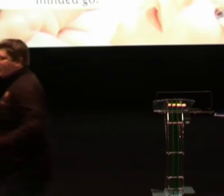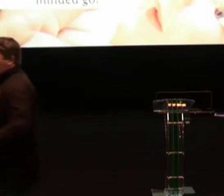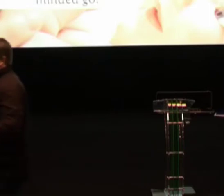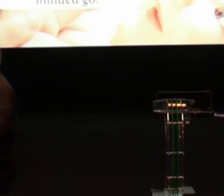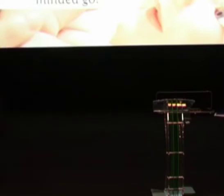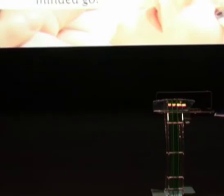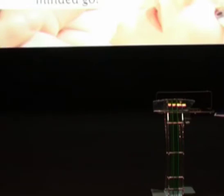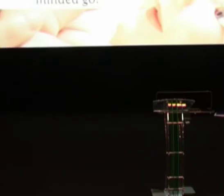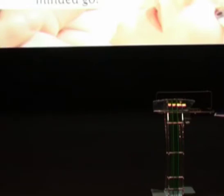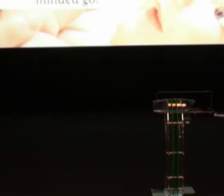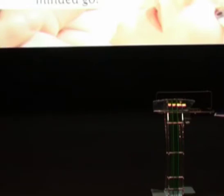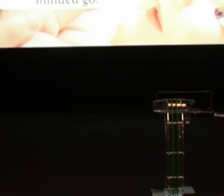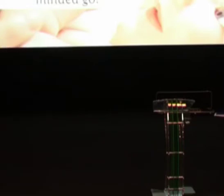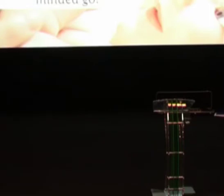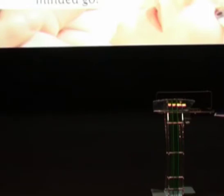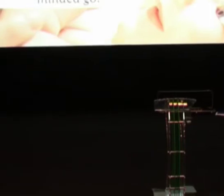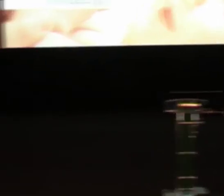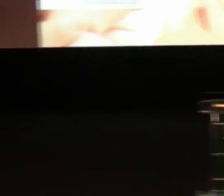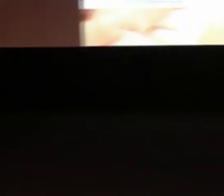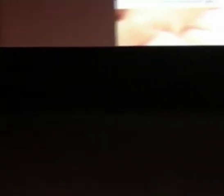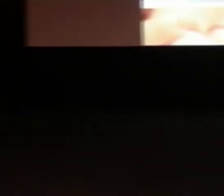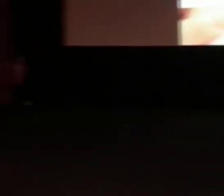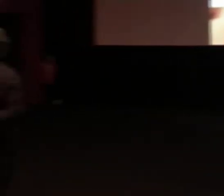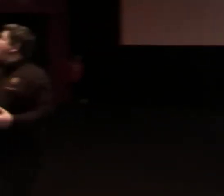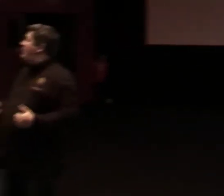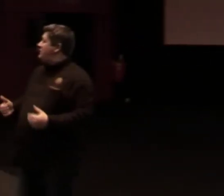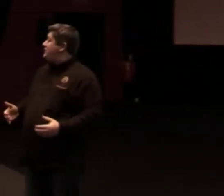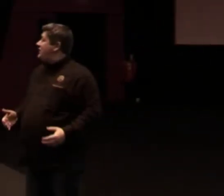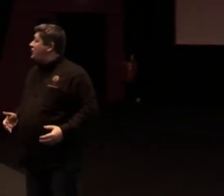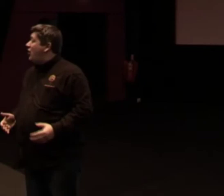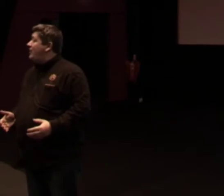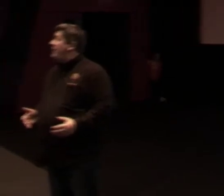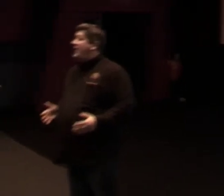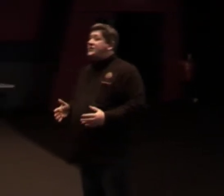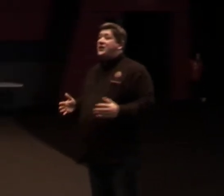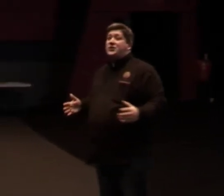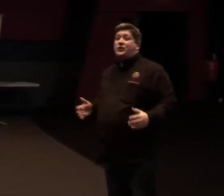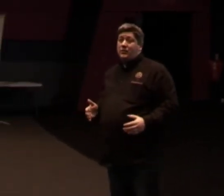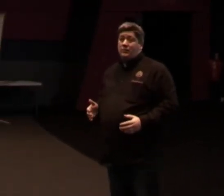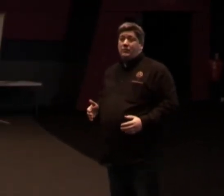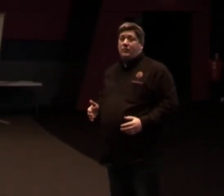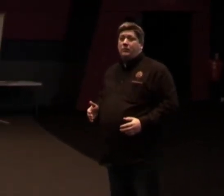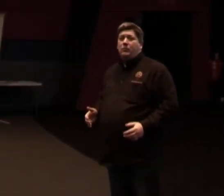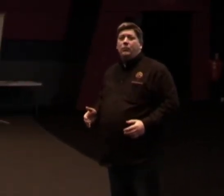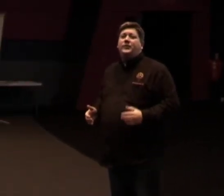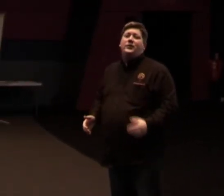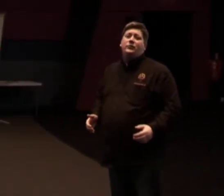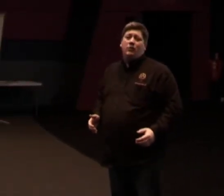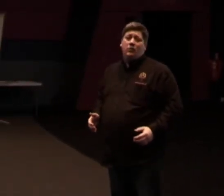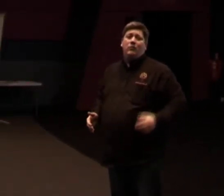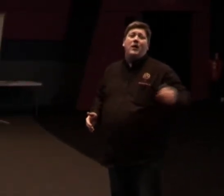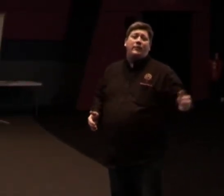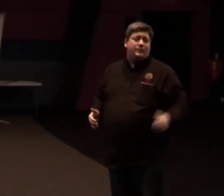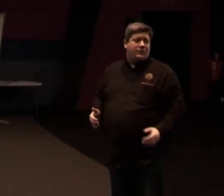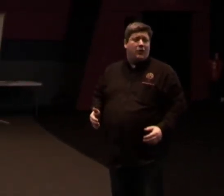righteous person loses their job. A sinful-minded person loses their job. And they start searching. What did I